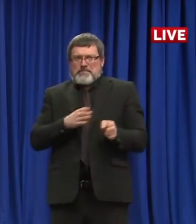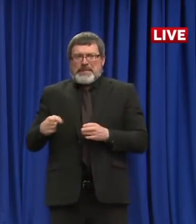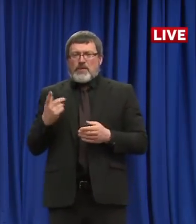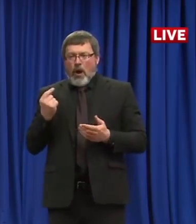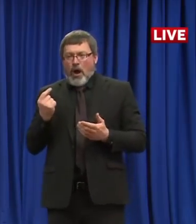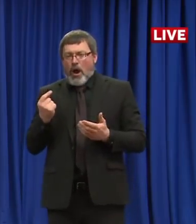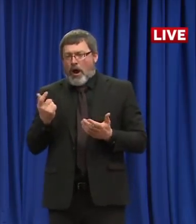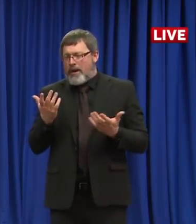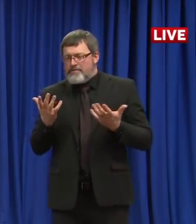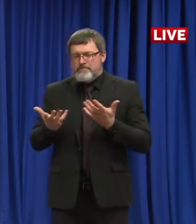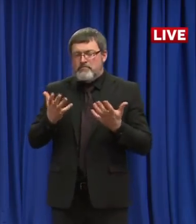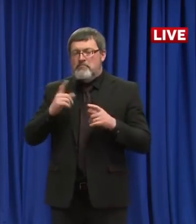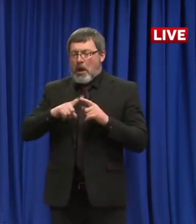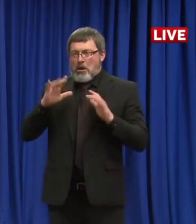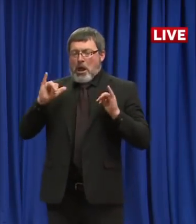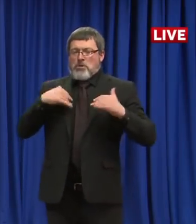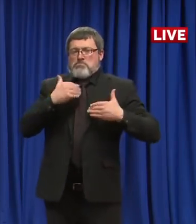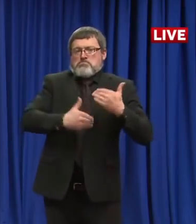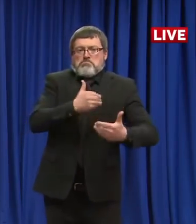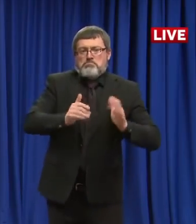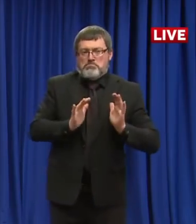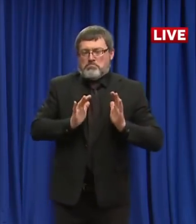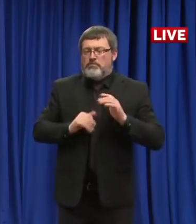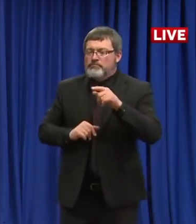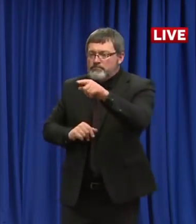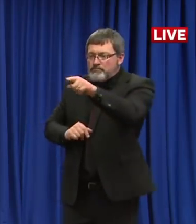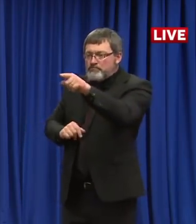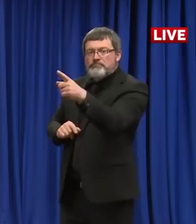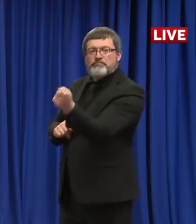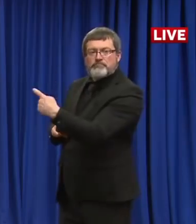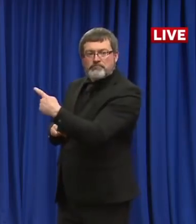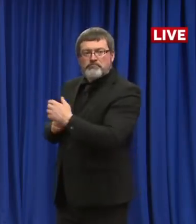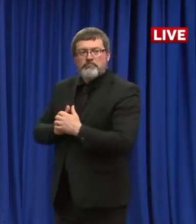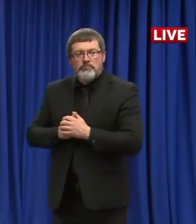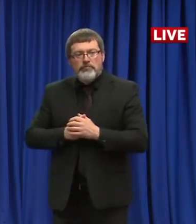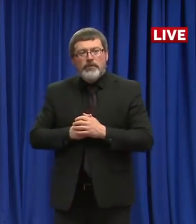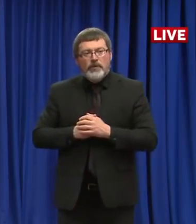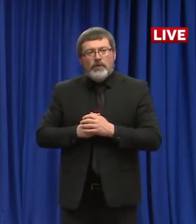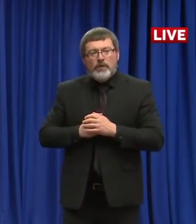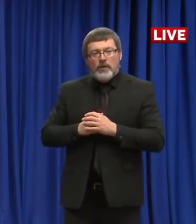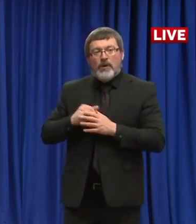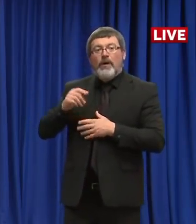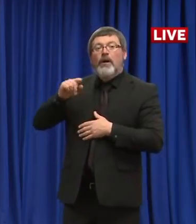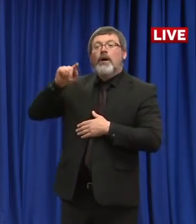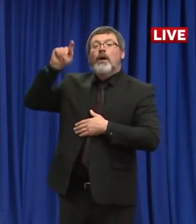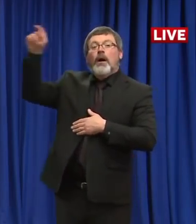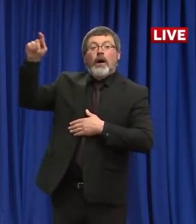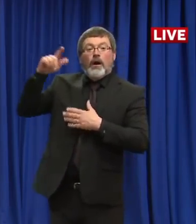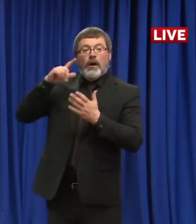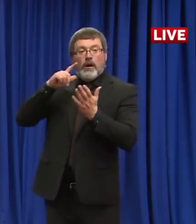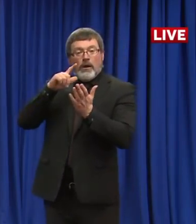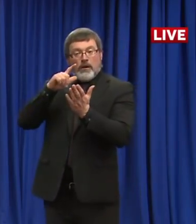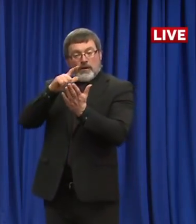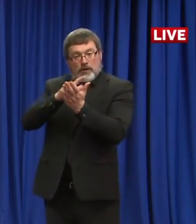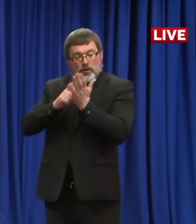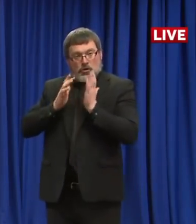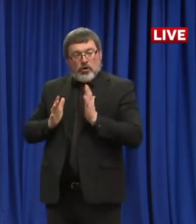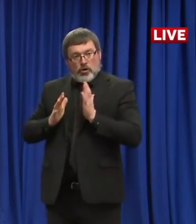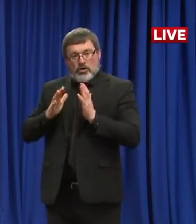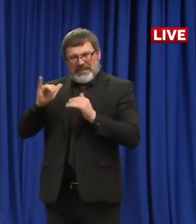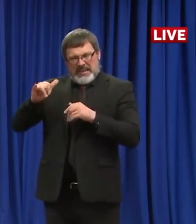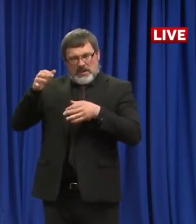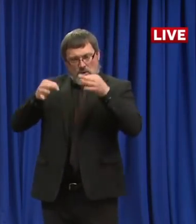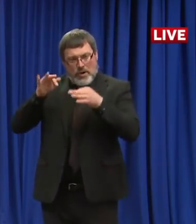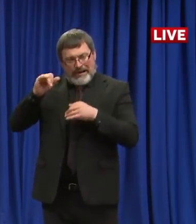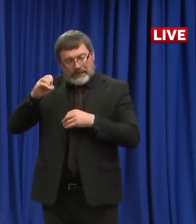legal reading on their request for an injunction is that it would extend back before